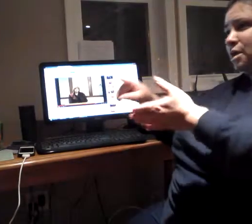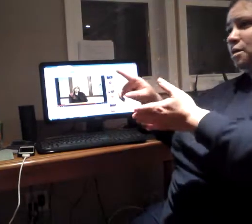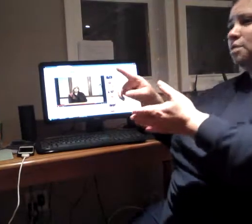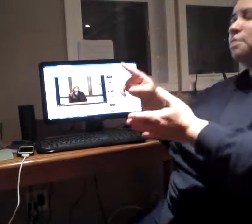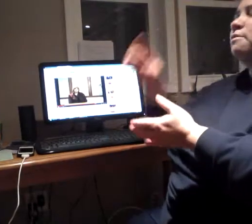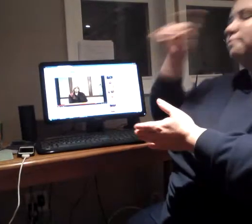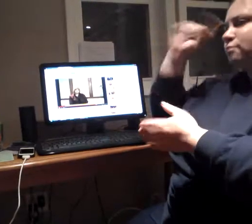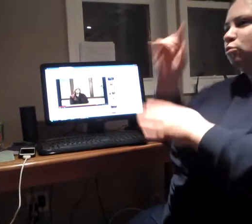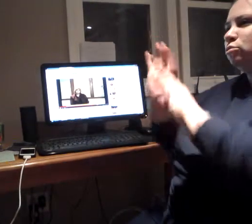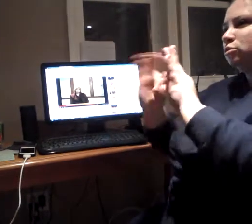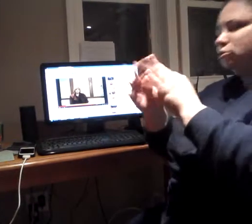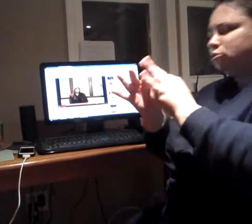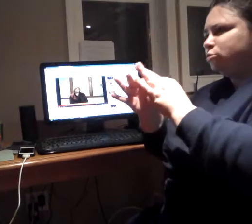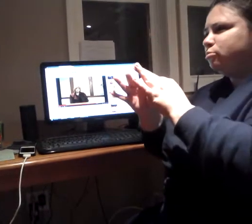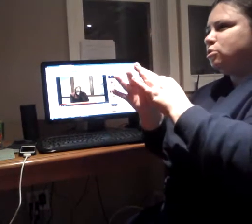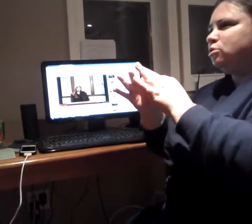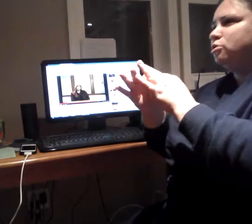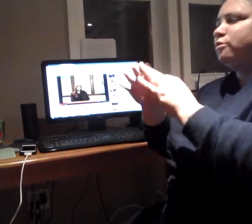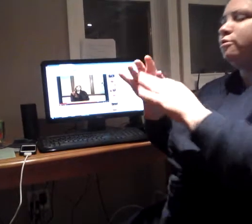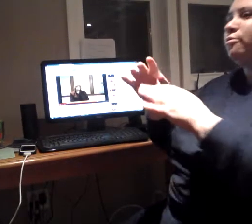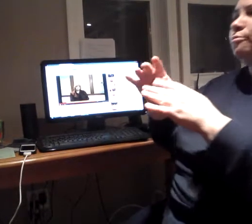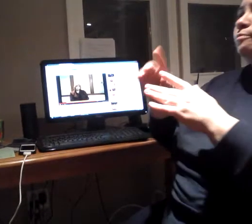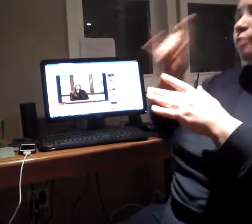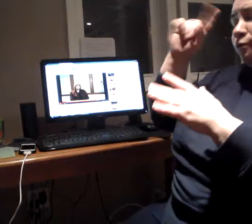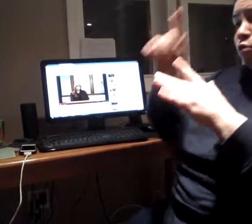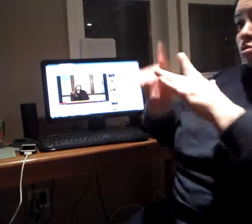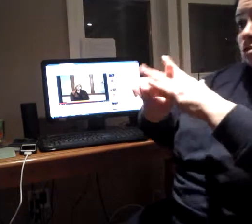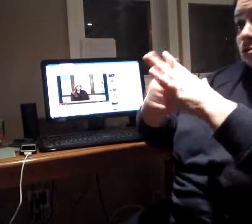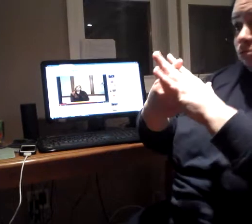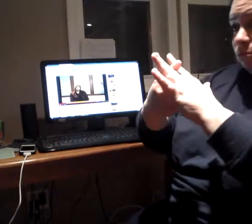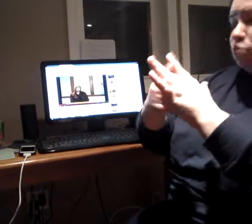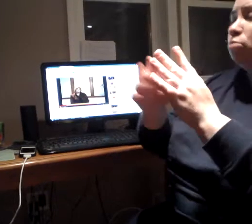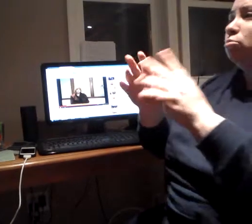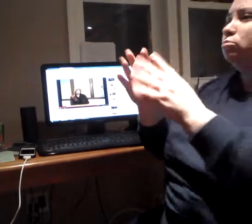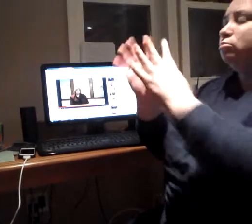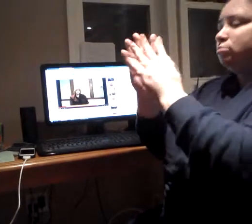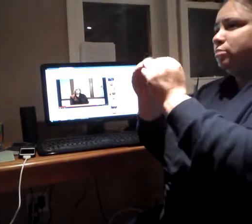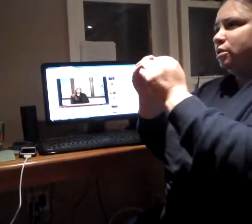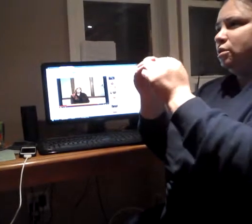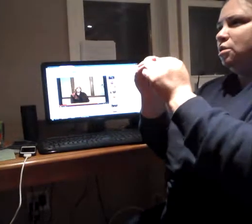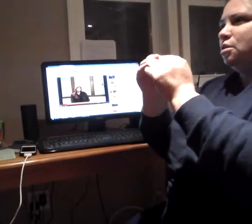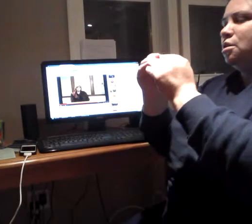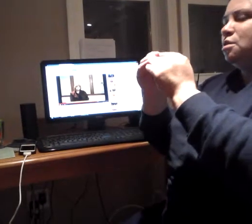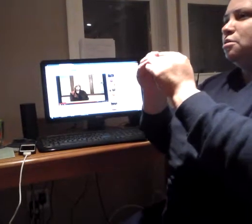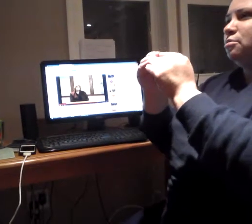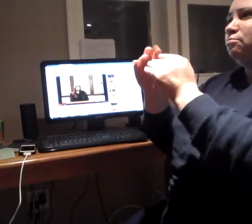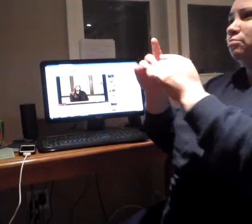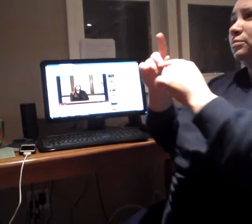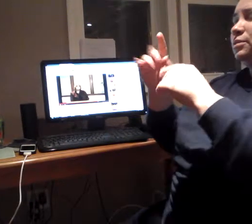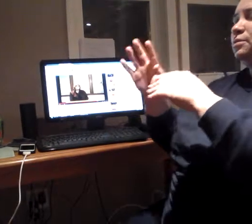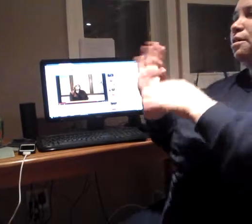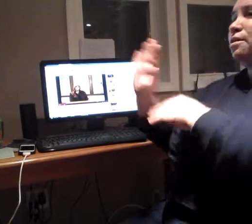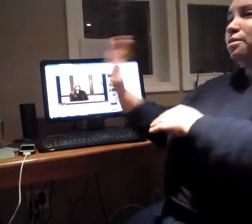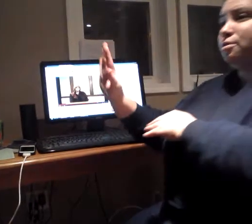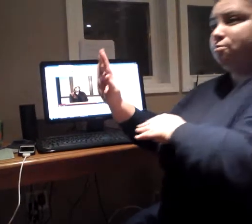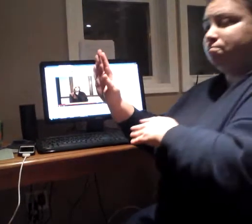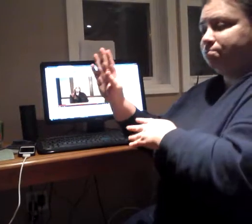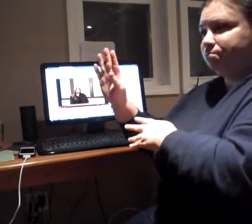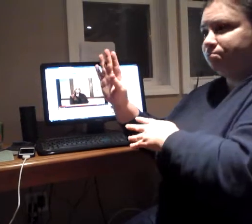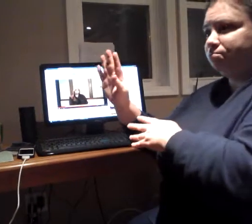that kind of initial meeting and then I think they would take over from there so that so we could arrange for the interpreting services too and that